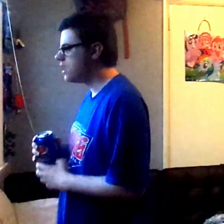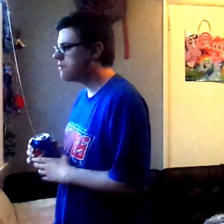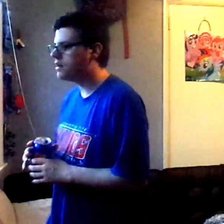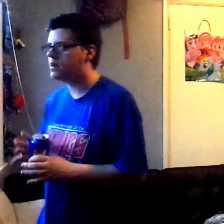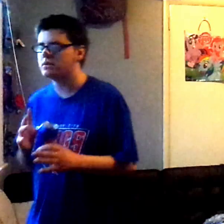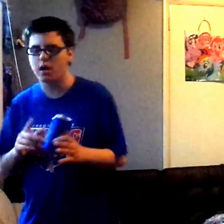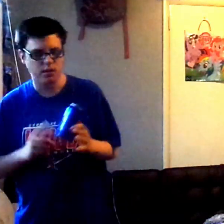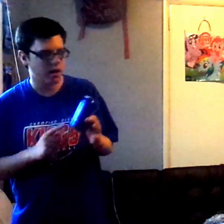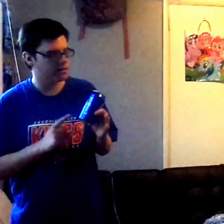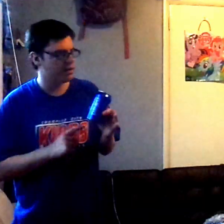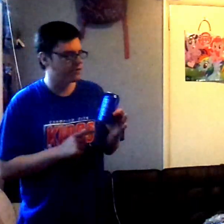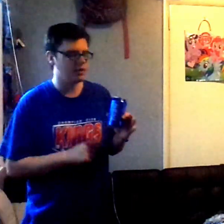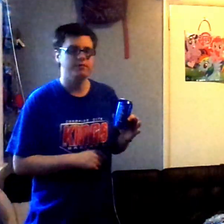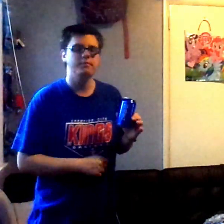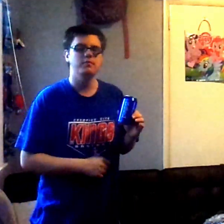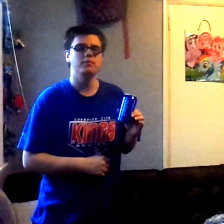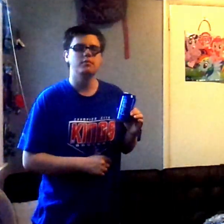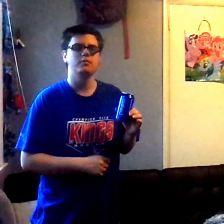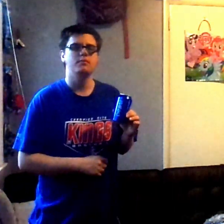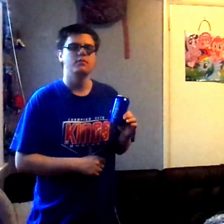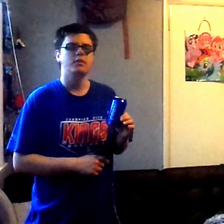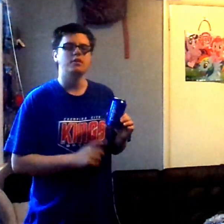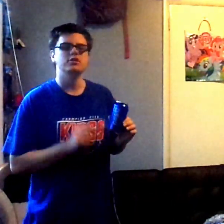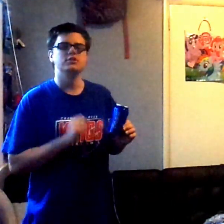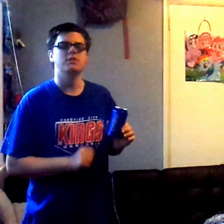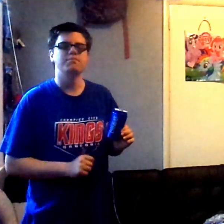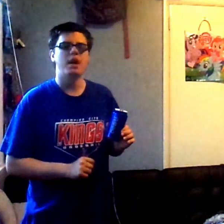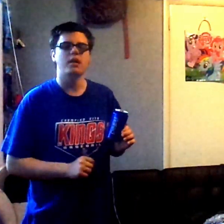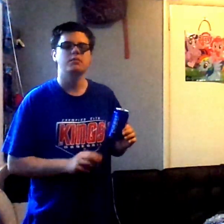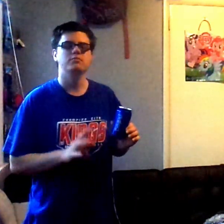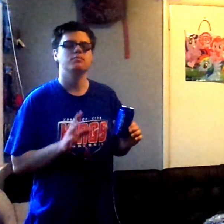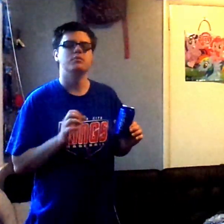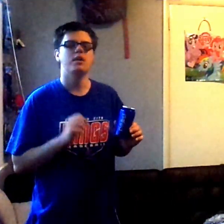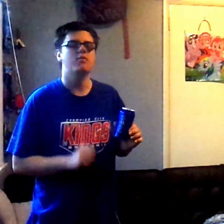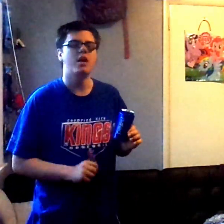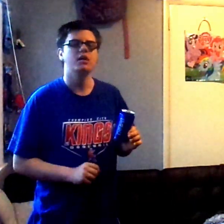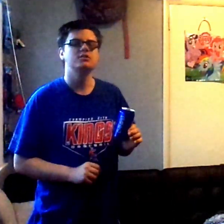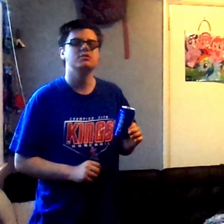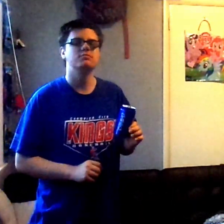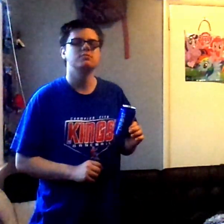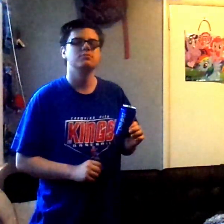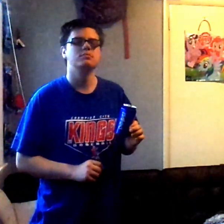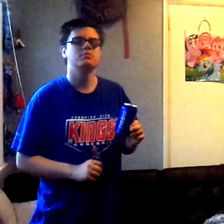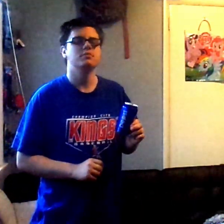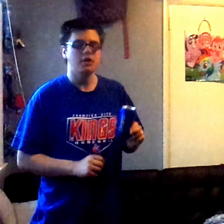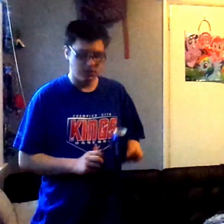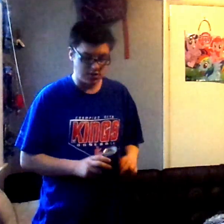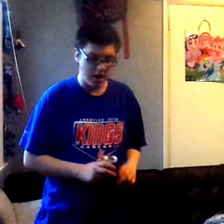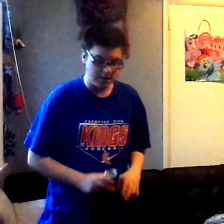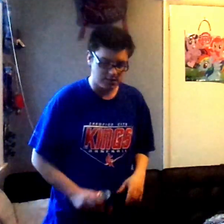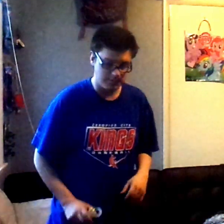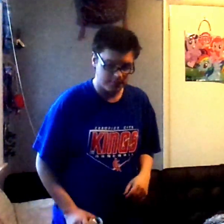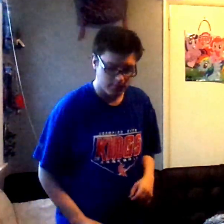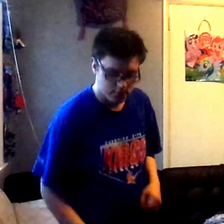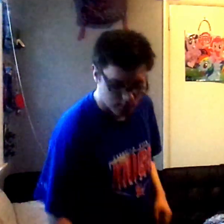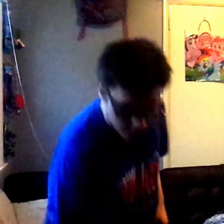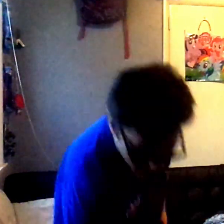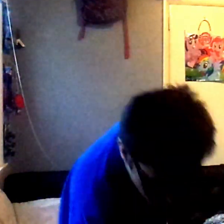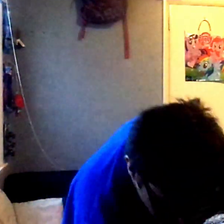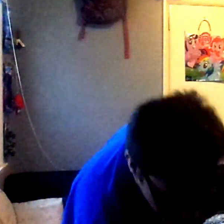day, but it is a lot different. Just sit back and watch. So guys, in the